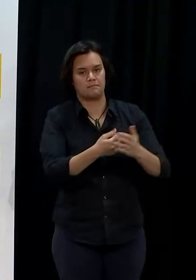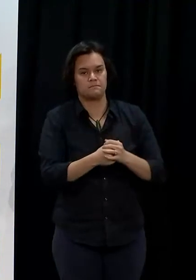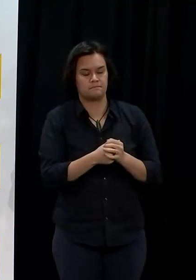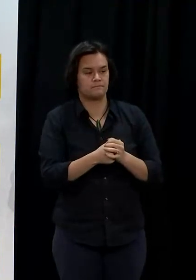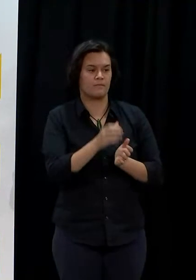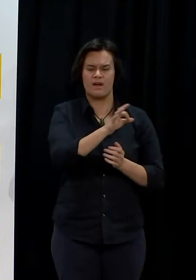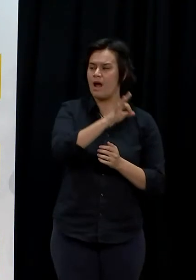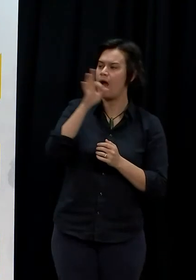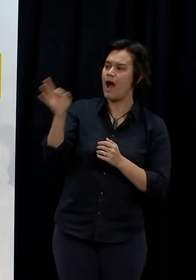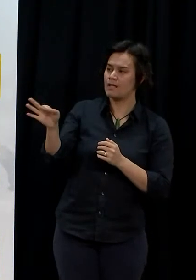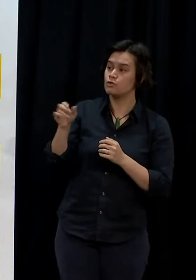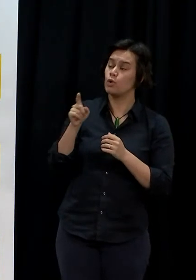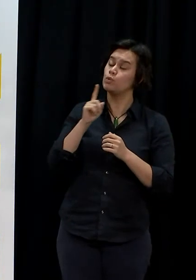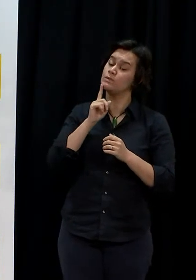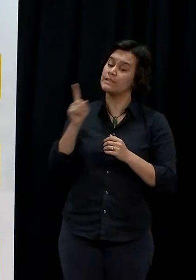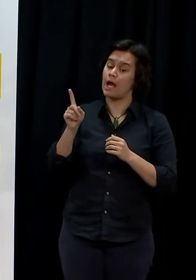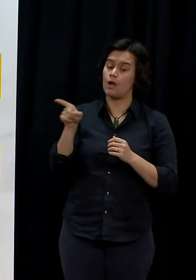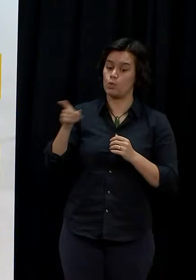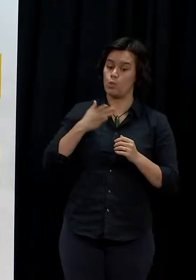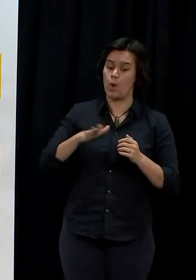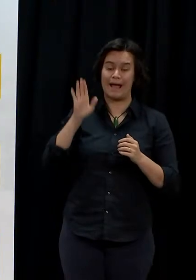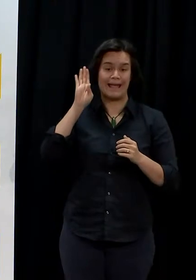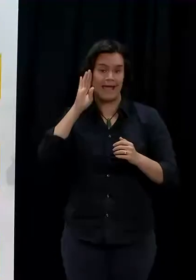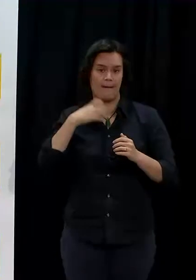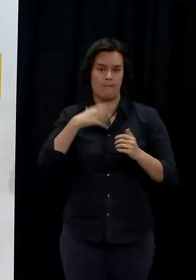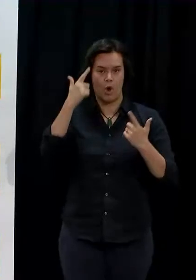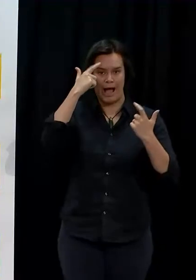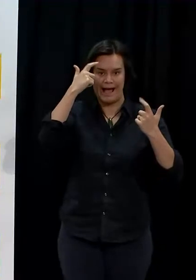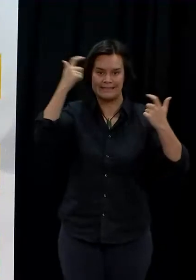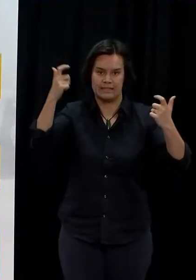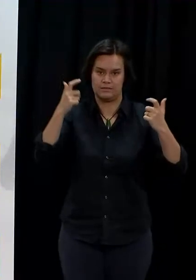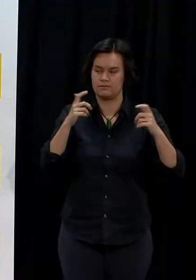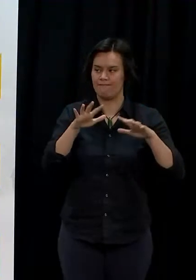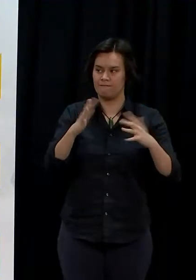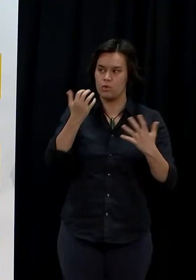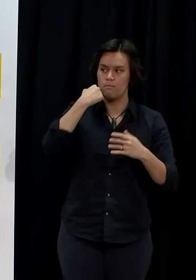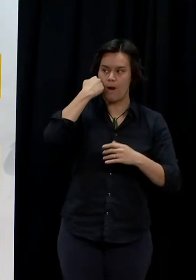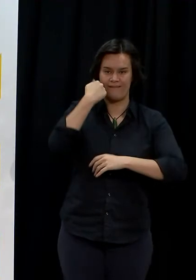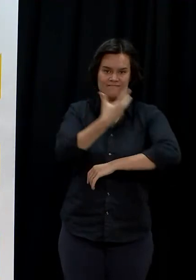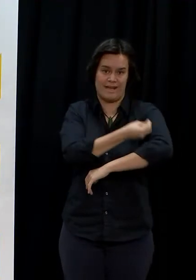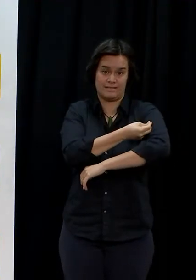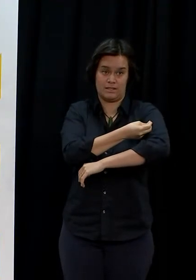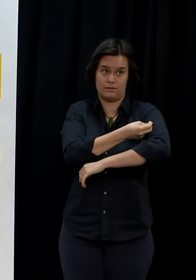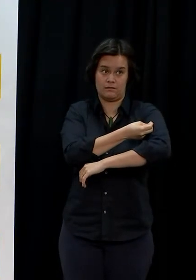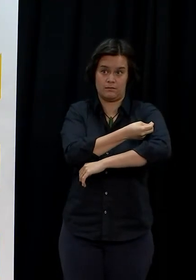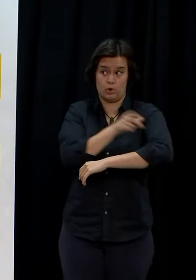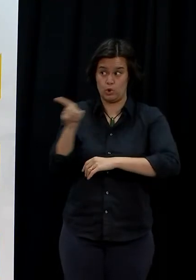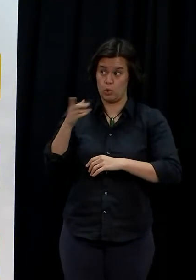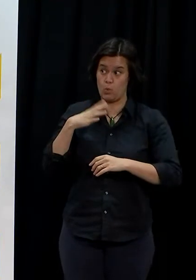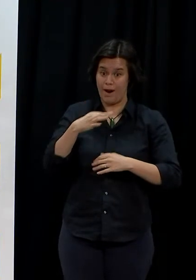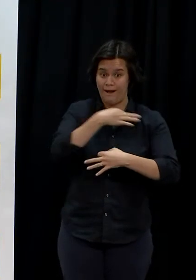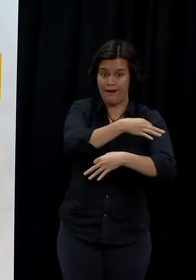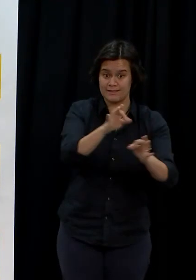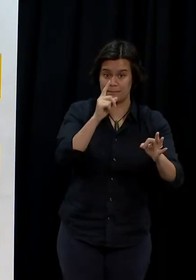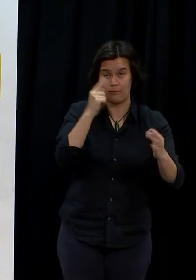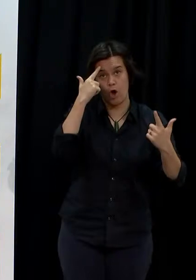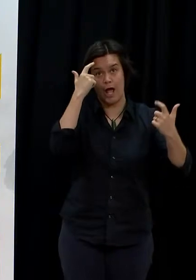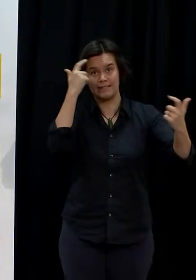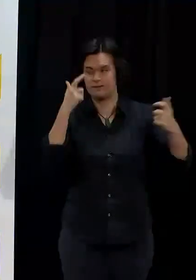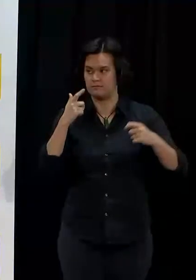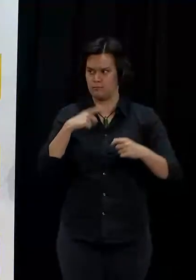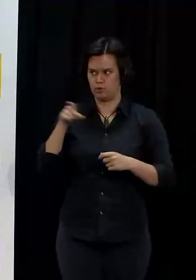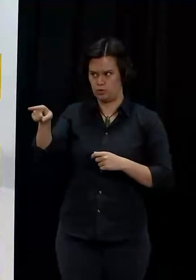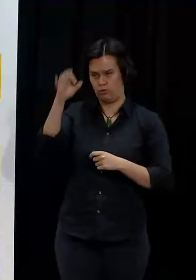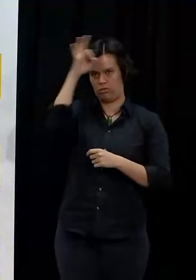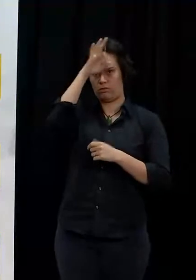space for innovation in the Māori vaccine rollout is that just purely because the government doesn't know what they're doing when it comes